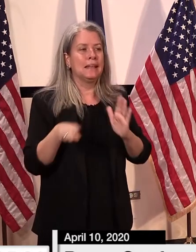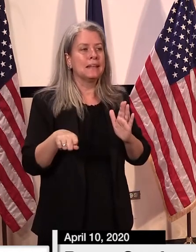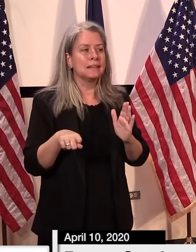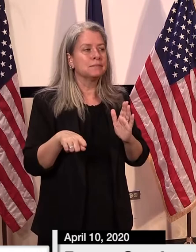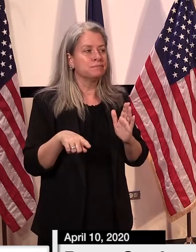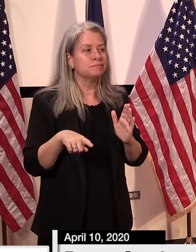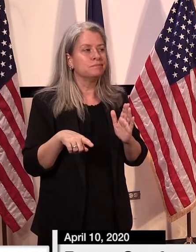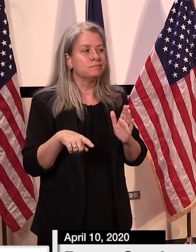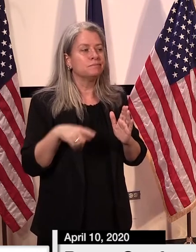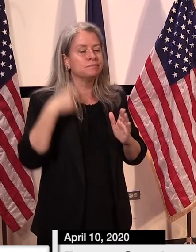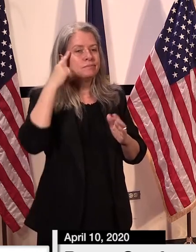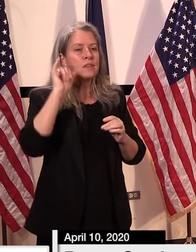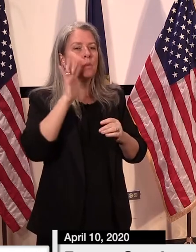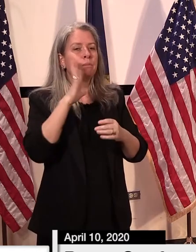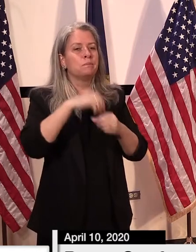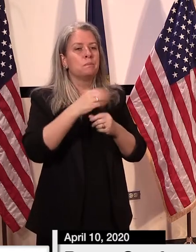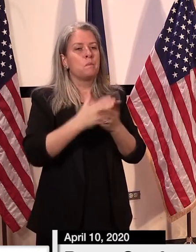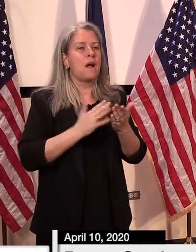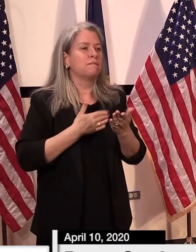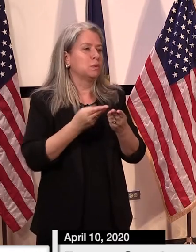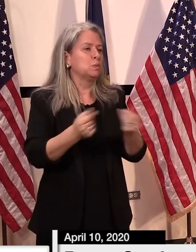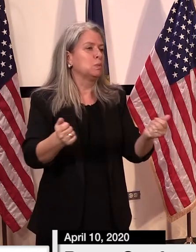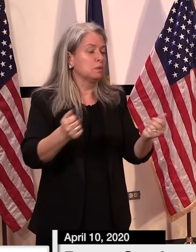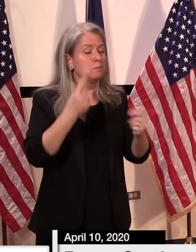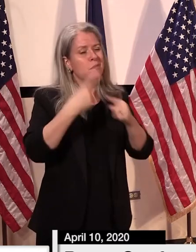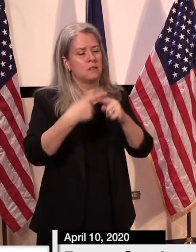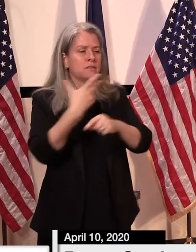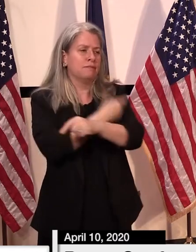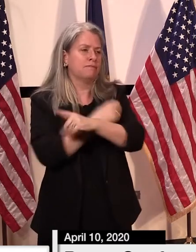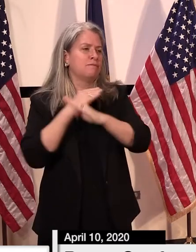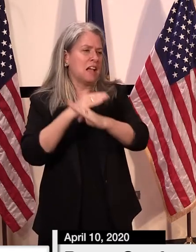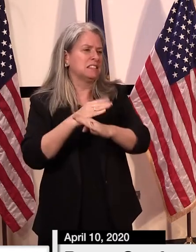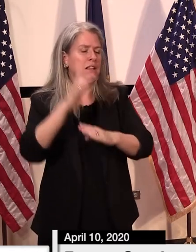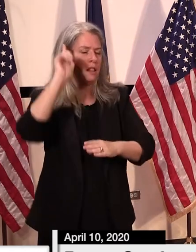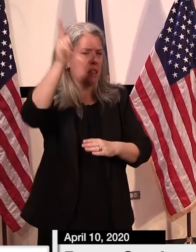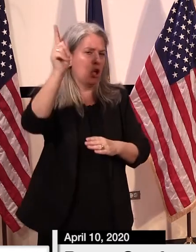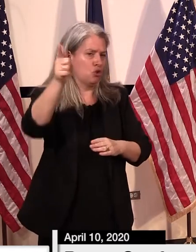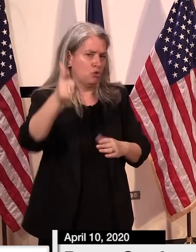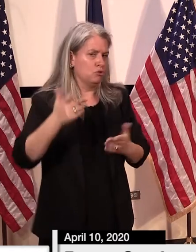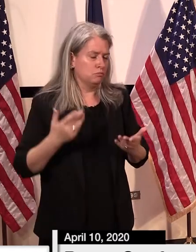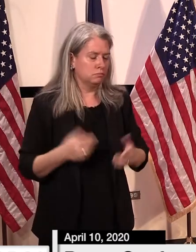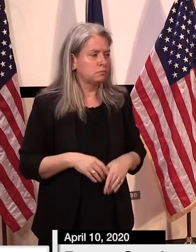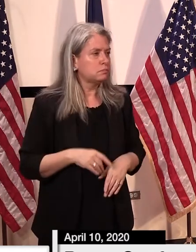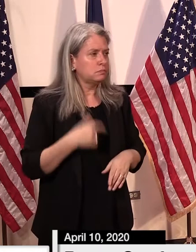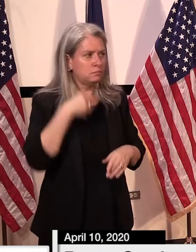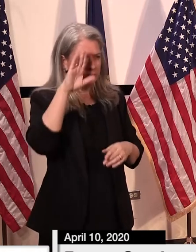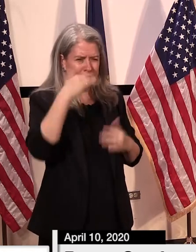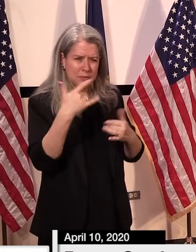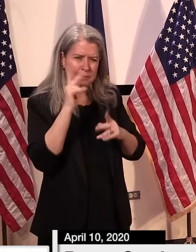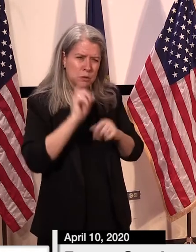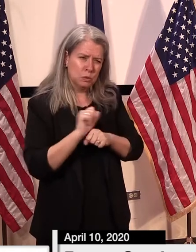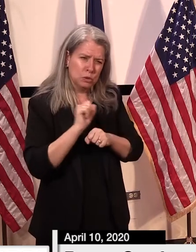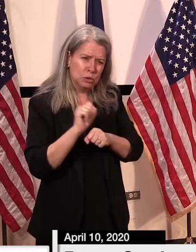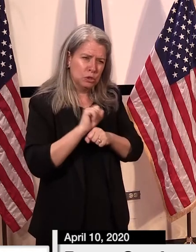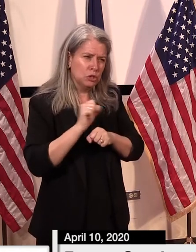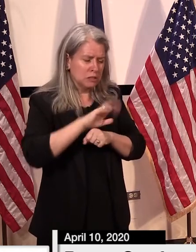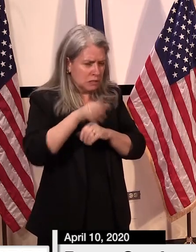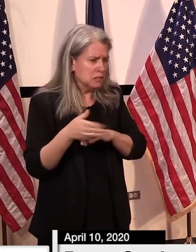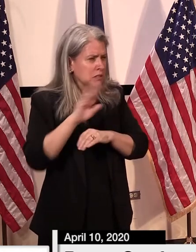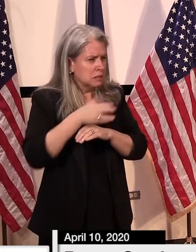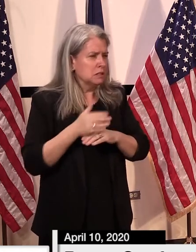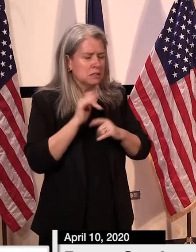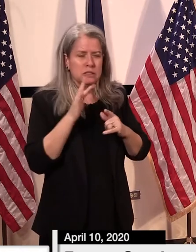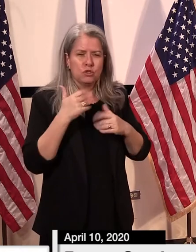that'll be part of the the solution as well as the vaccines that we'll see in future and i know everyone is working day and night